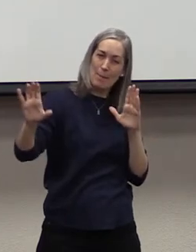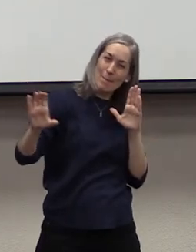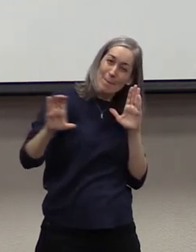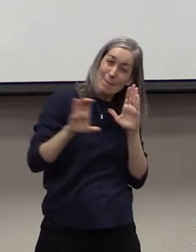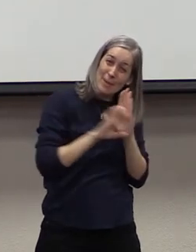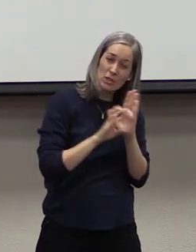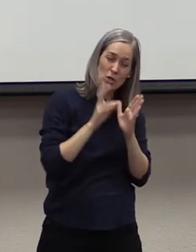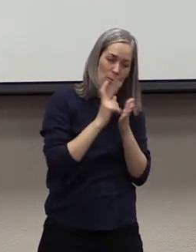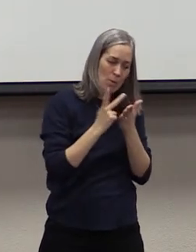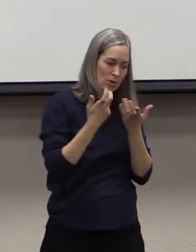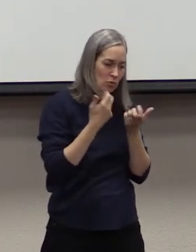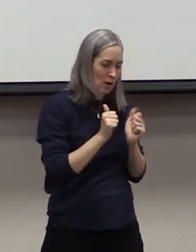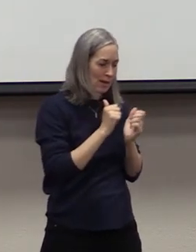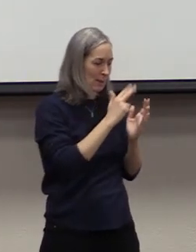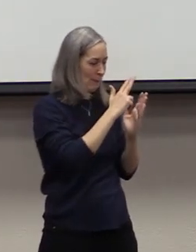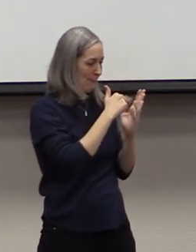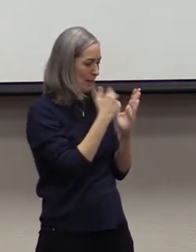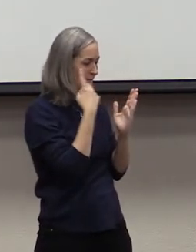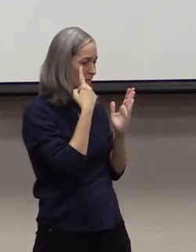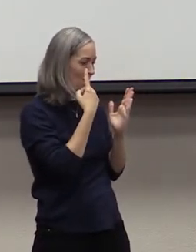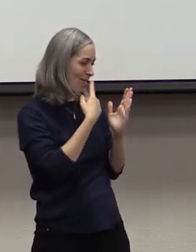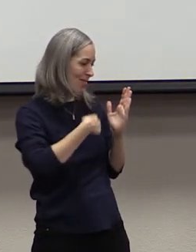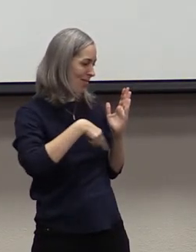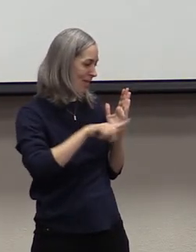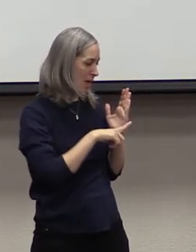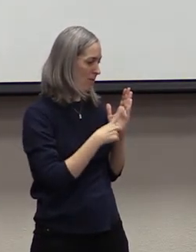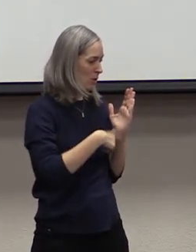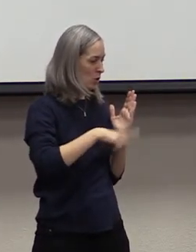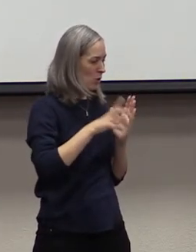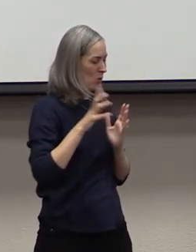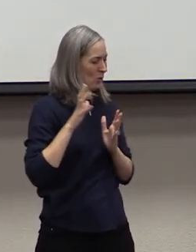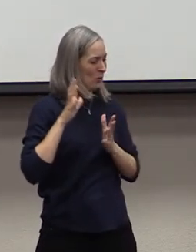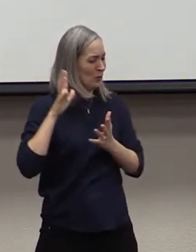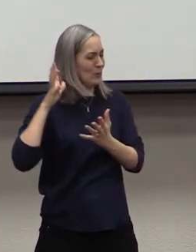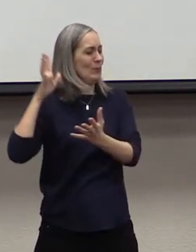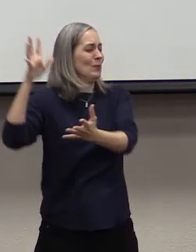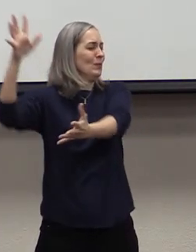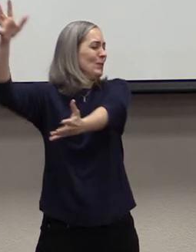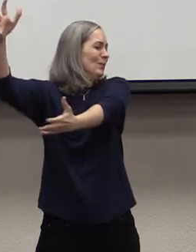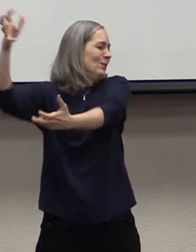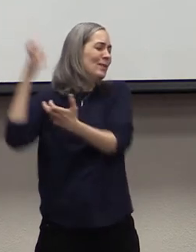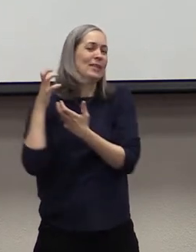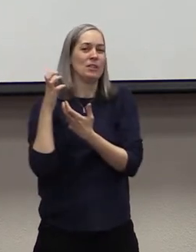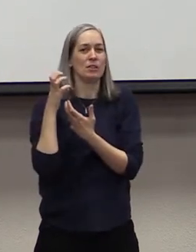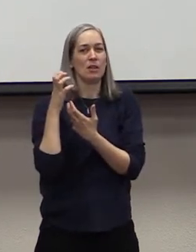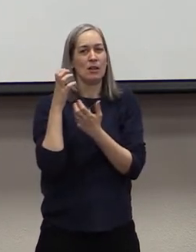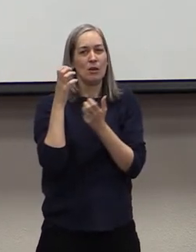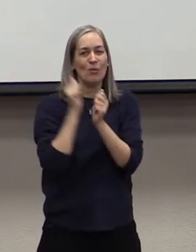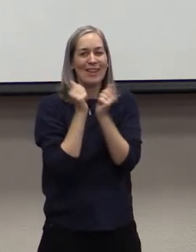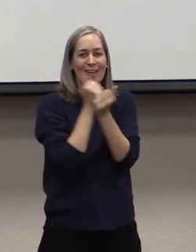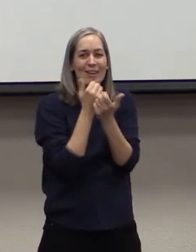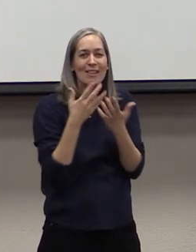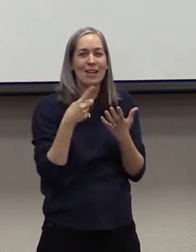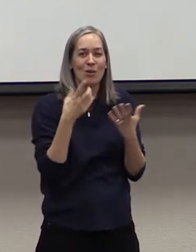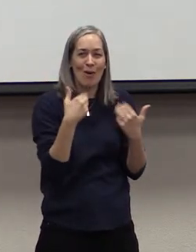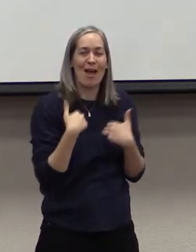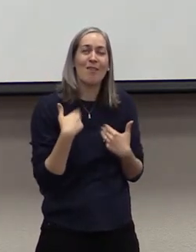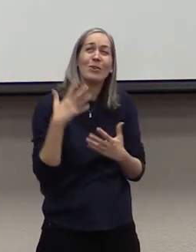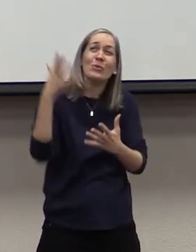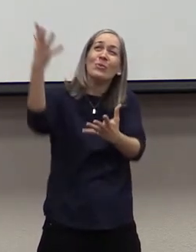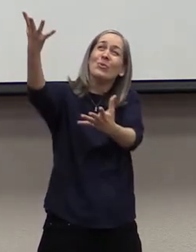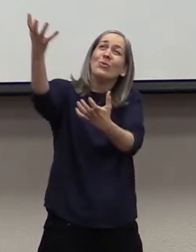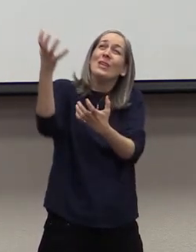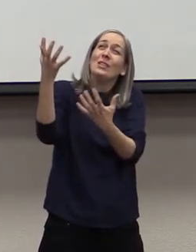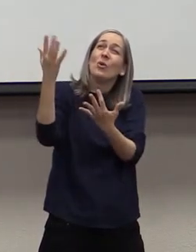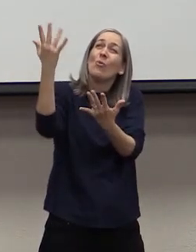is trying to paint for these Thessalonians. You've reached for that day. With all that you have, you await that day with an